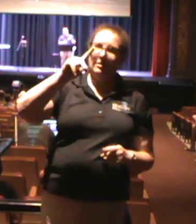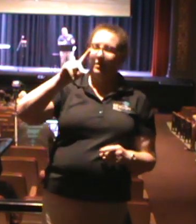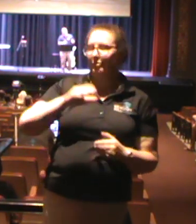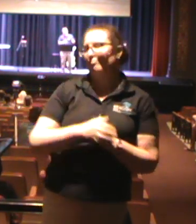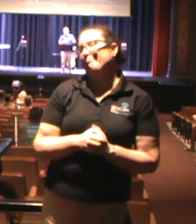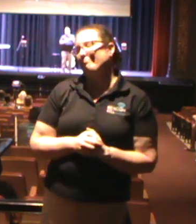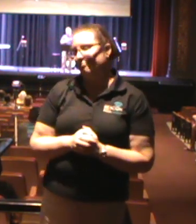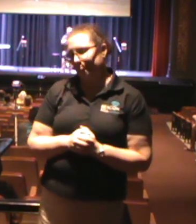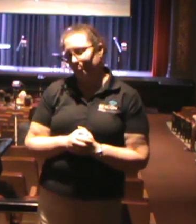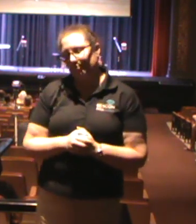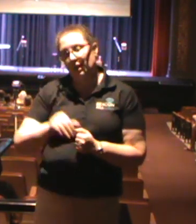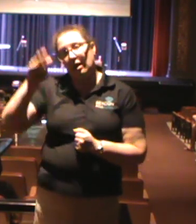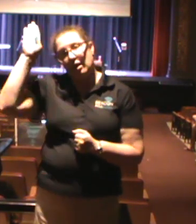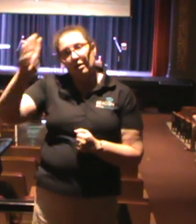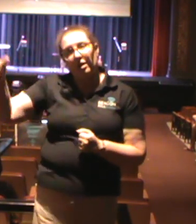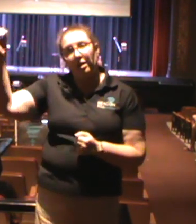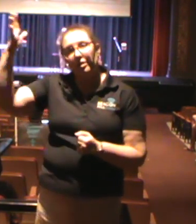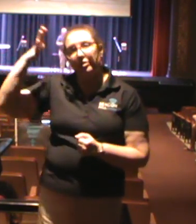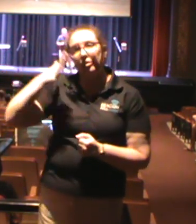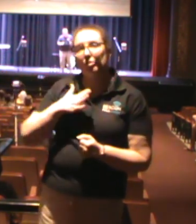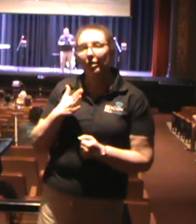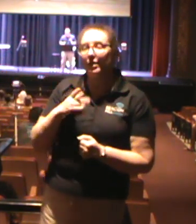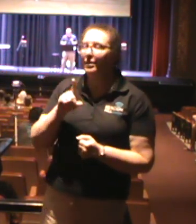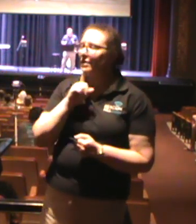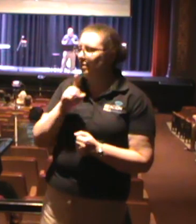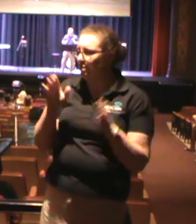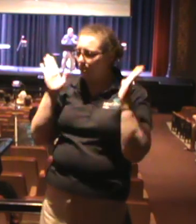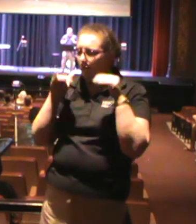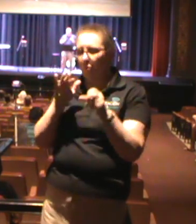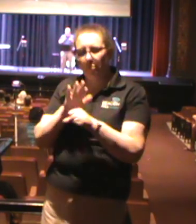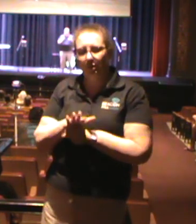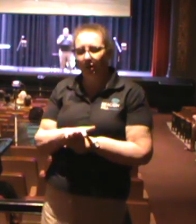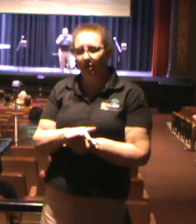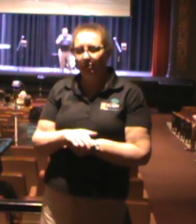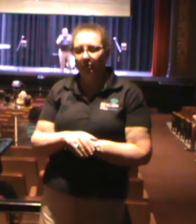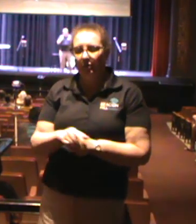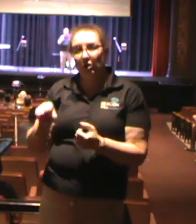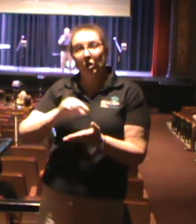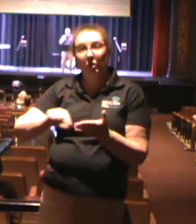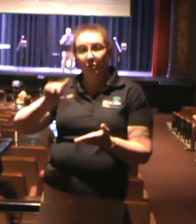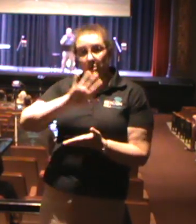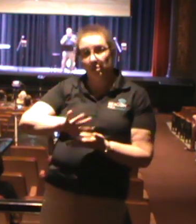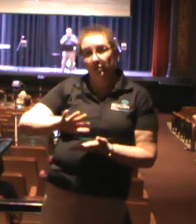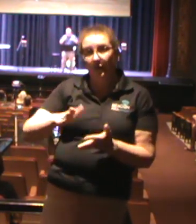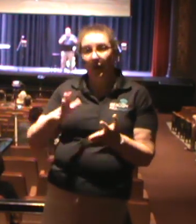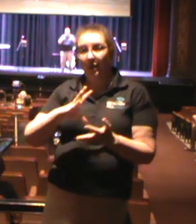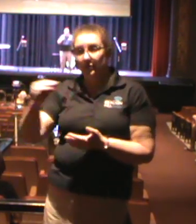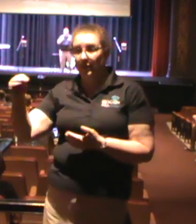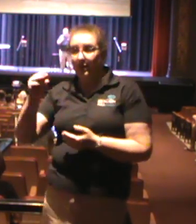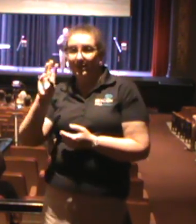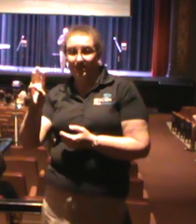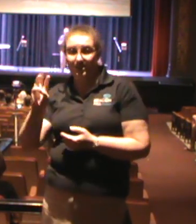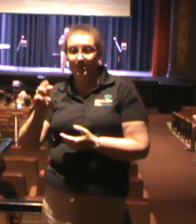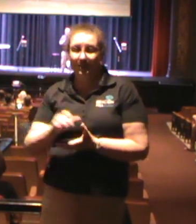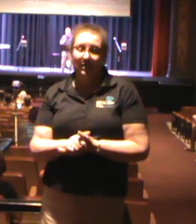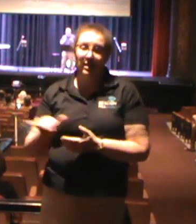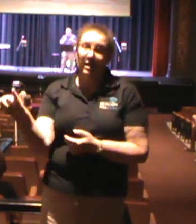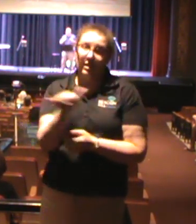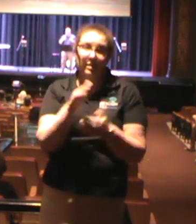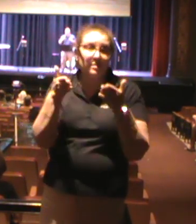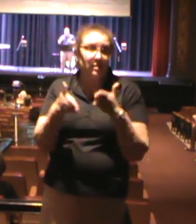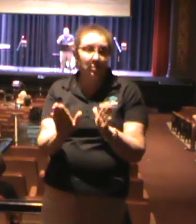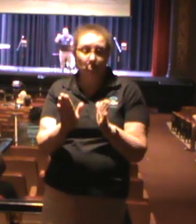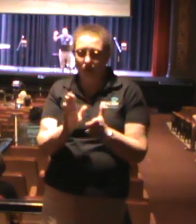God's grace is hope enough. Verses 5 through 6. In the same way, then,